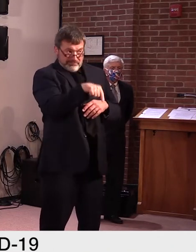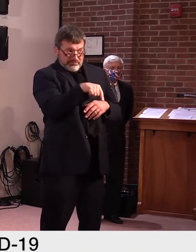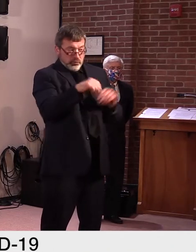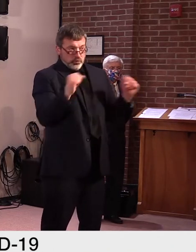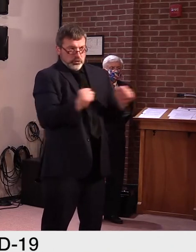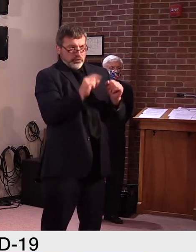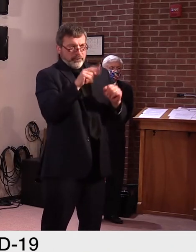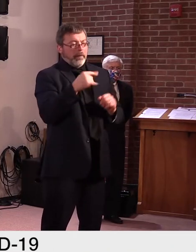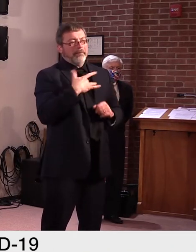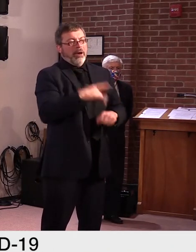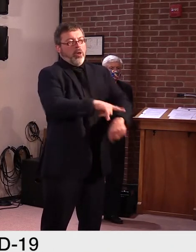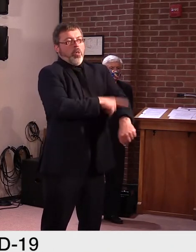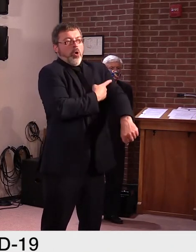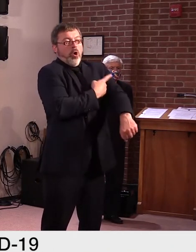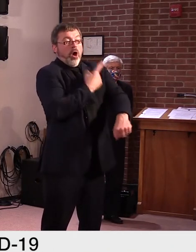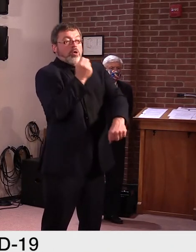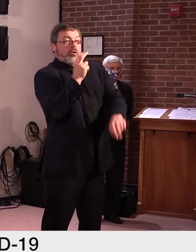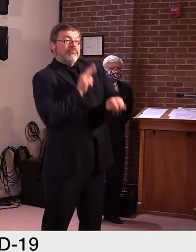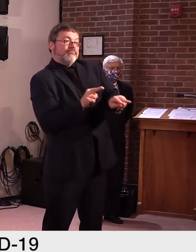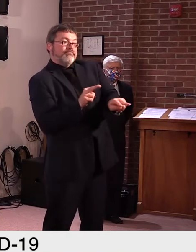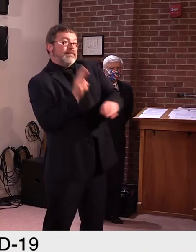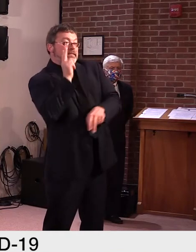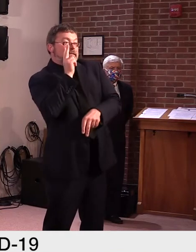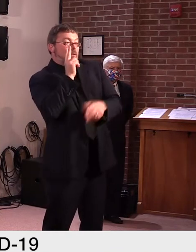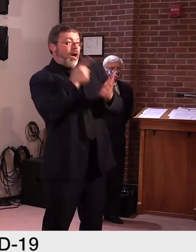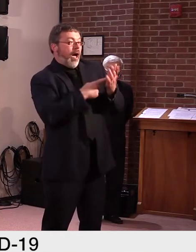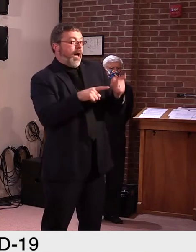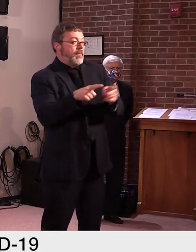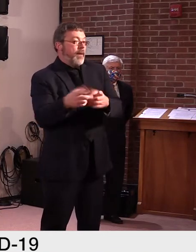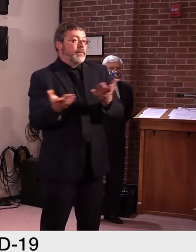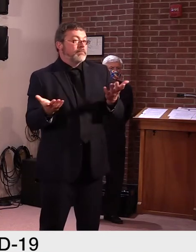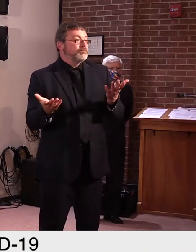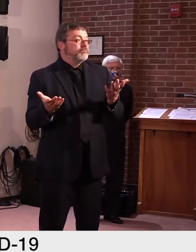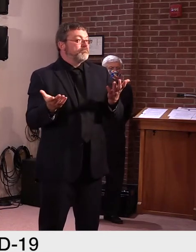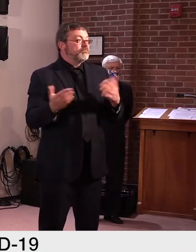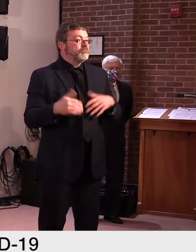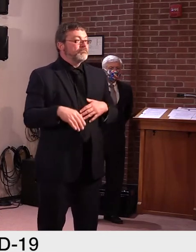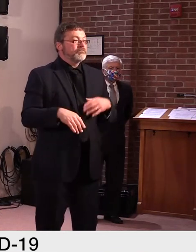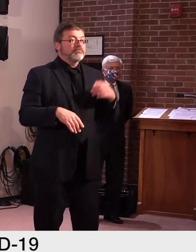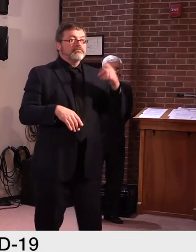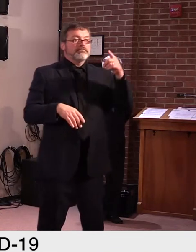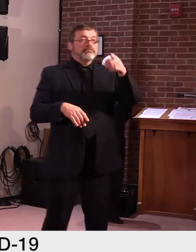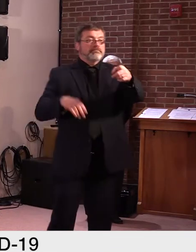Thank you. uh, back to the, uh, to the veto. Um,